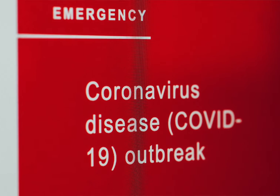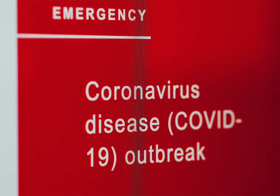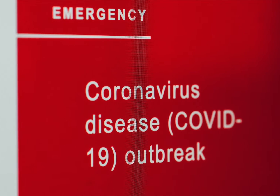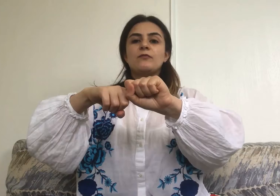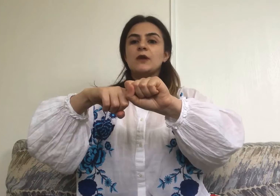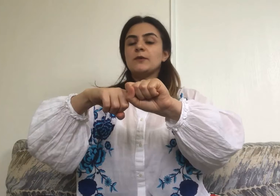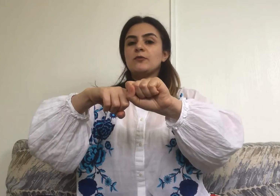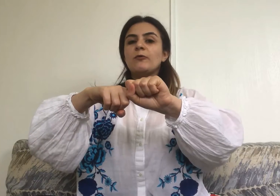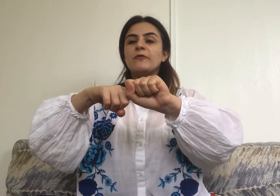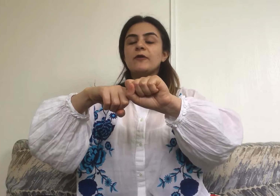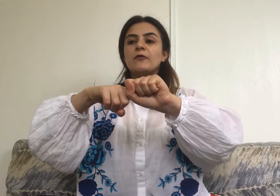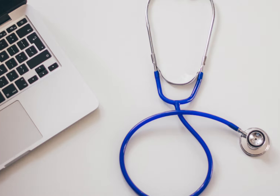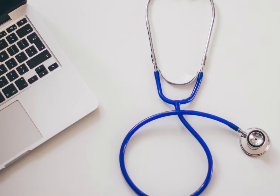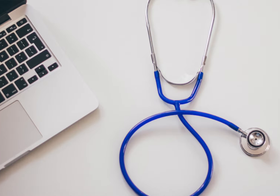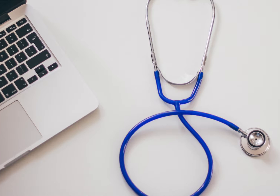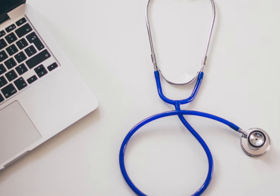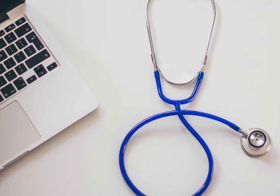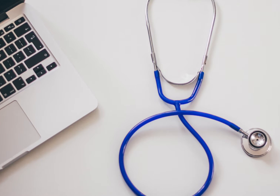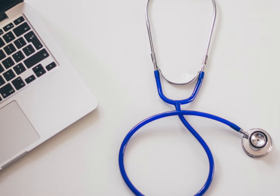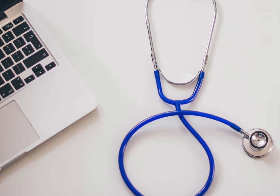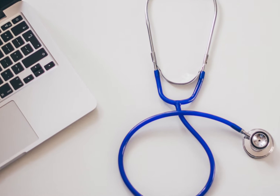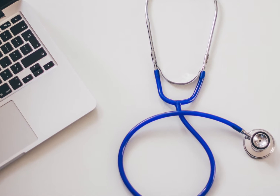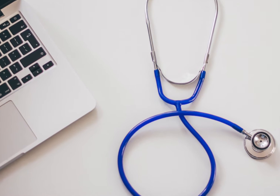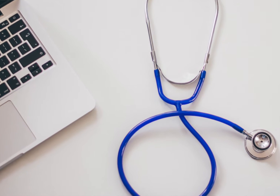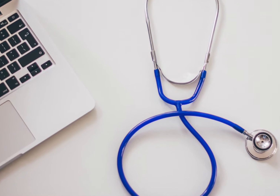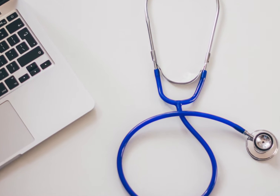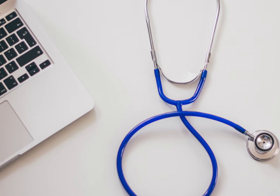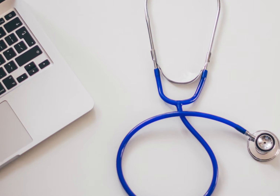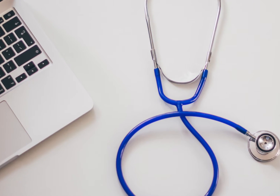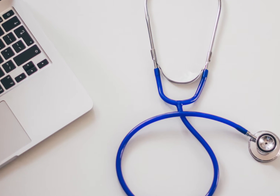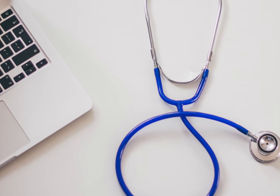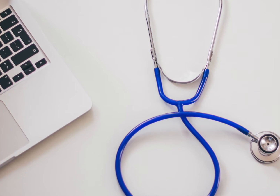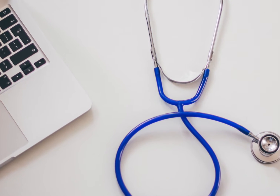Maybe you have fear of getting the virus. Maybe the virus.